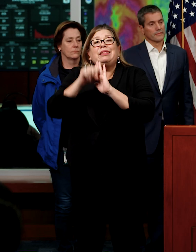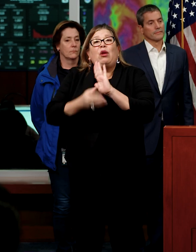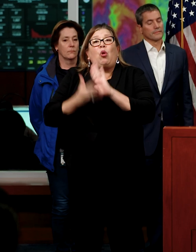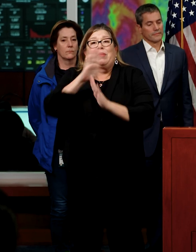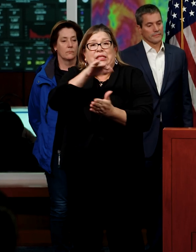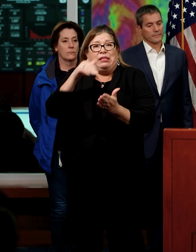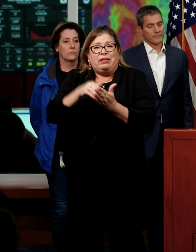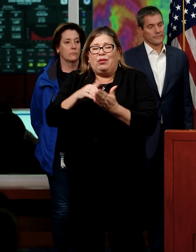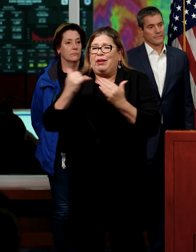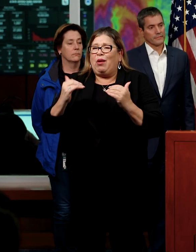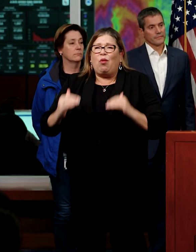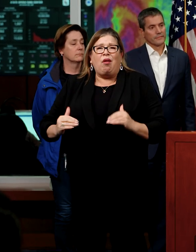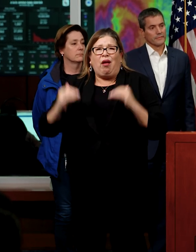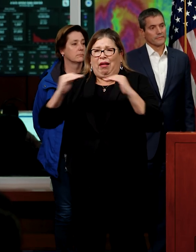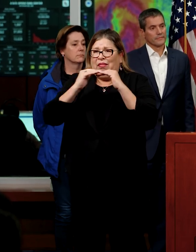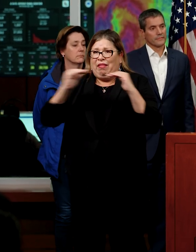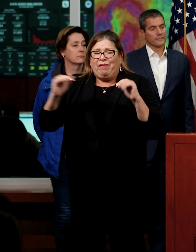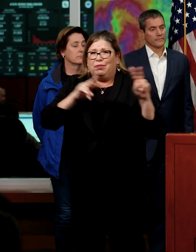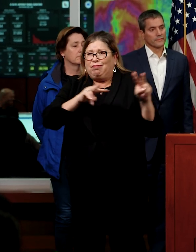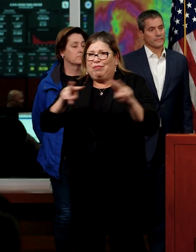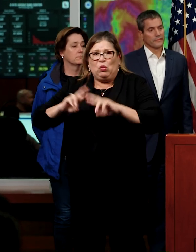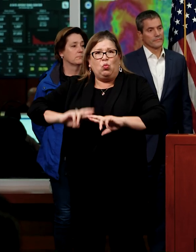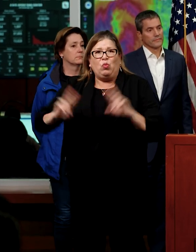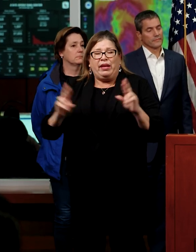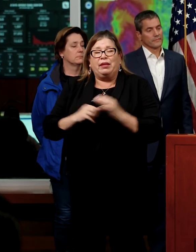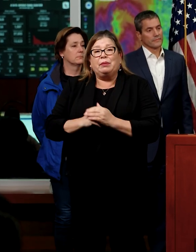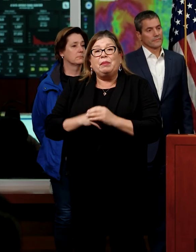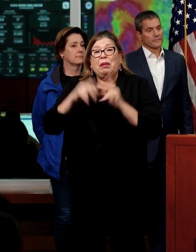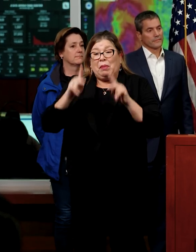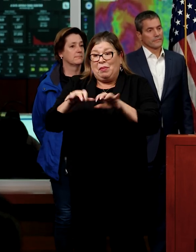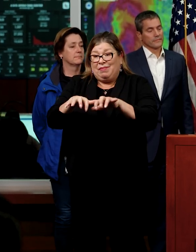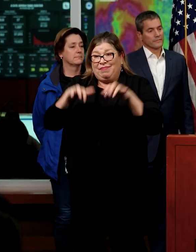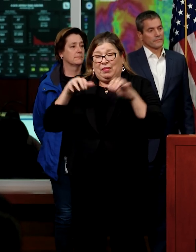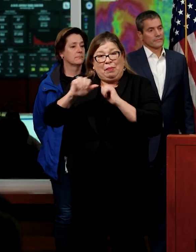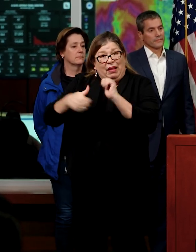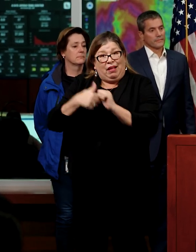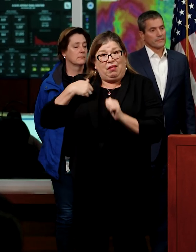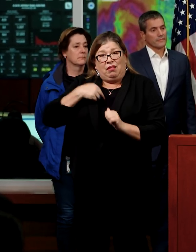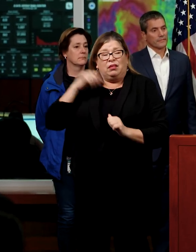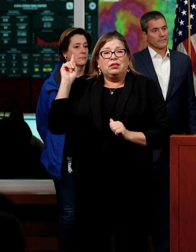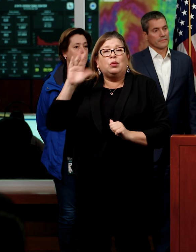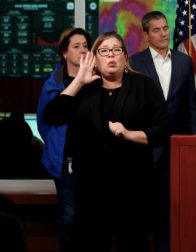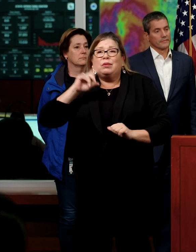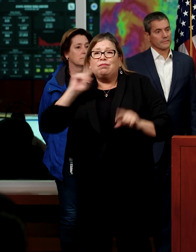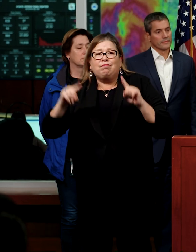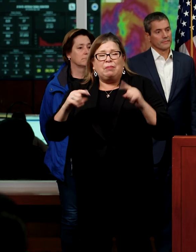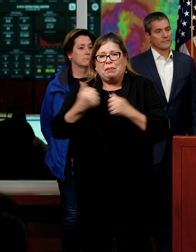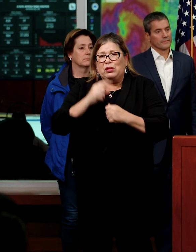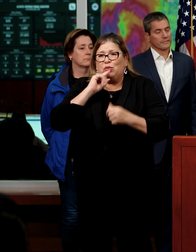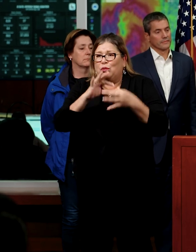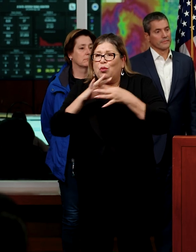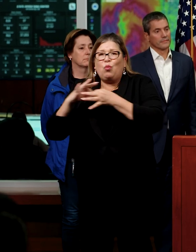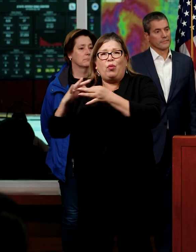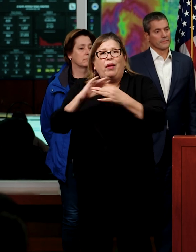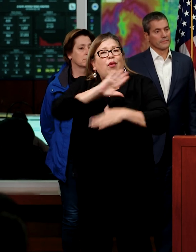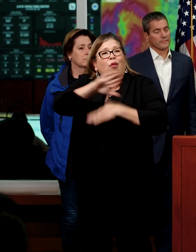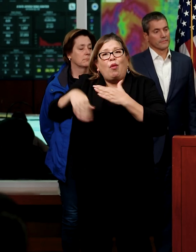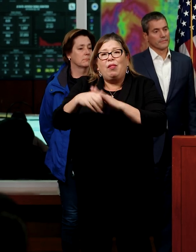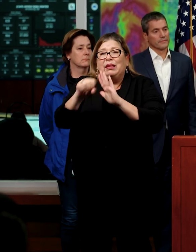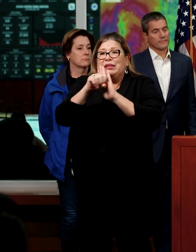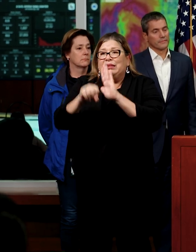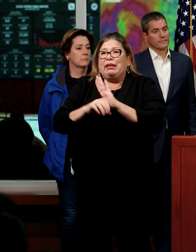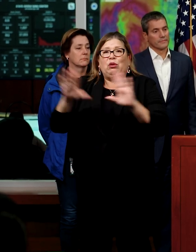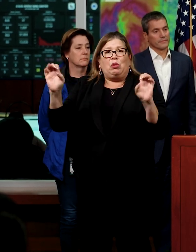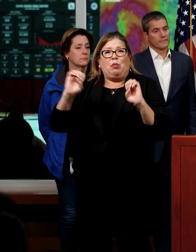highest level. The women and men behind us provide a critical hub to direct state emergency activities and harness the experience